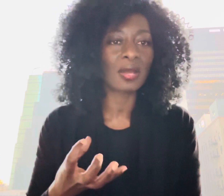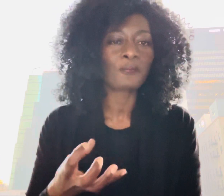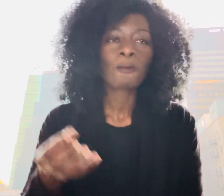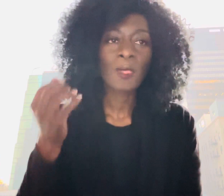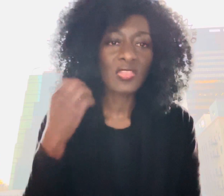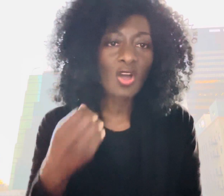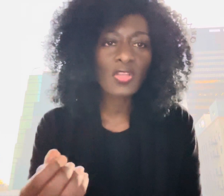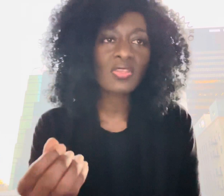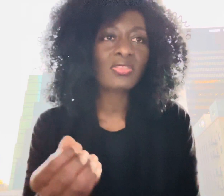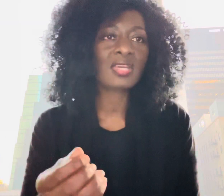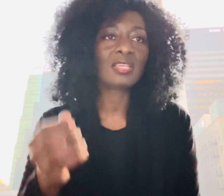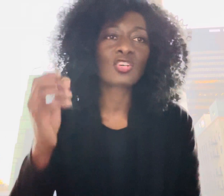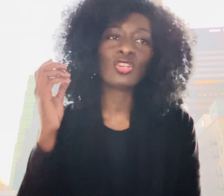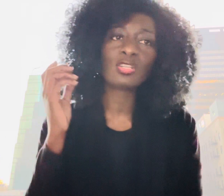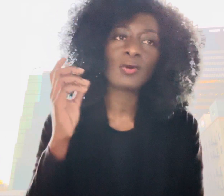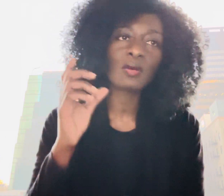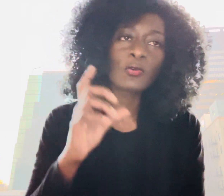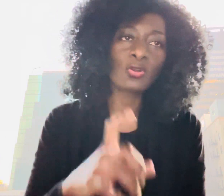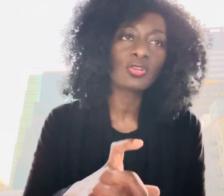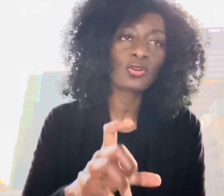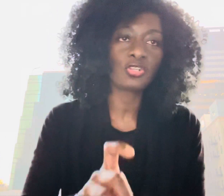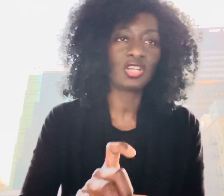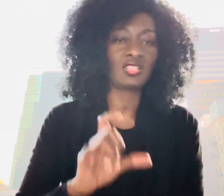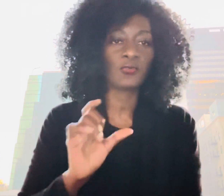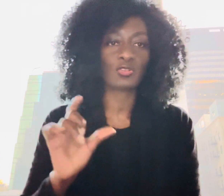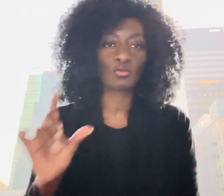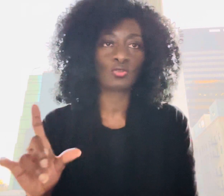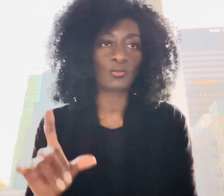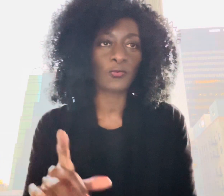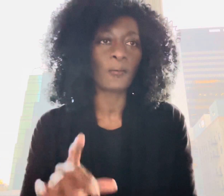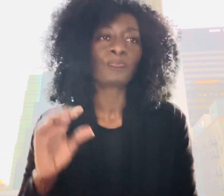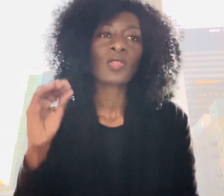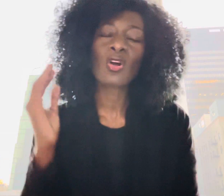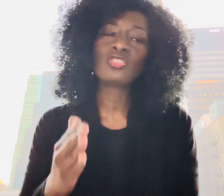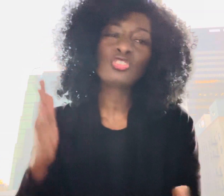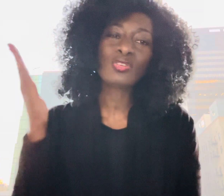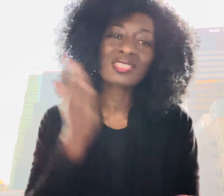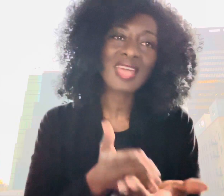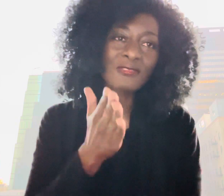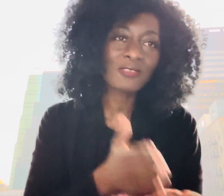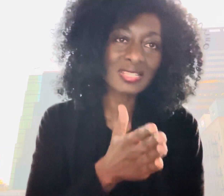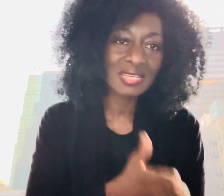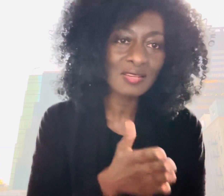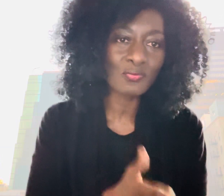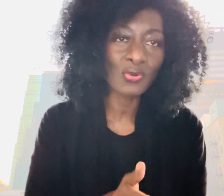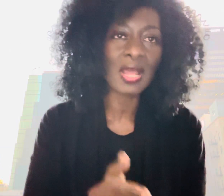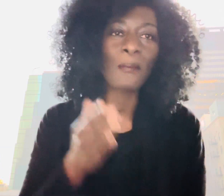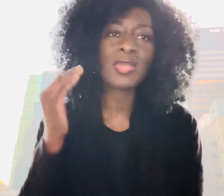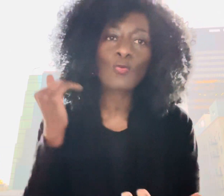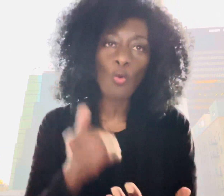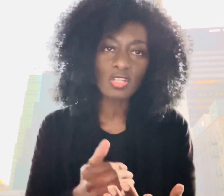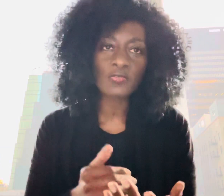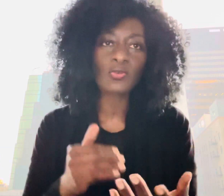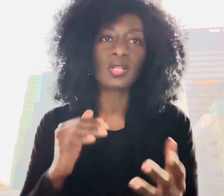and the other thing is Colossians 4 2 to 4 continue steadfastly in prayer being watchful